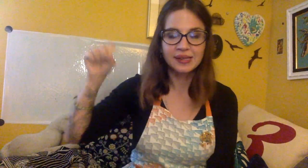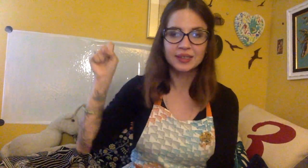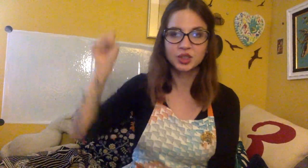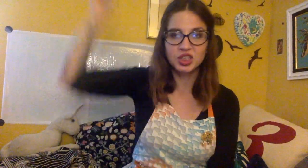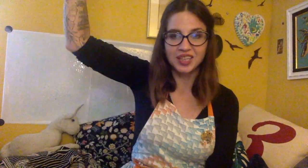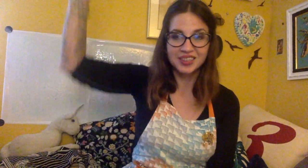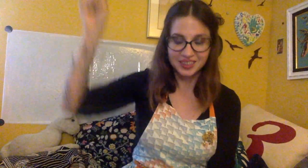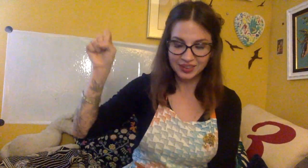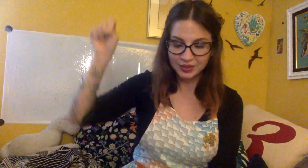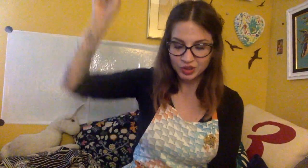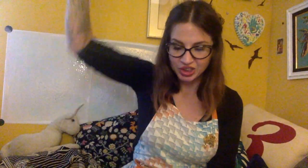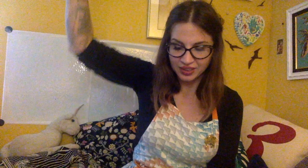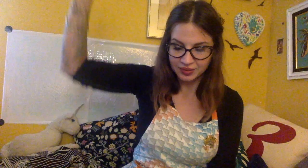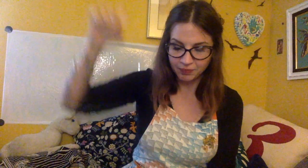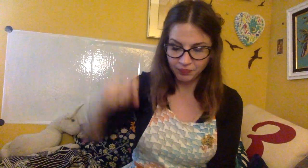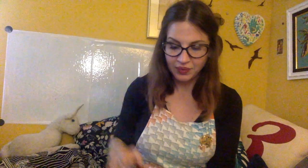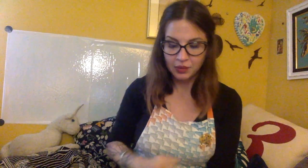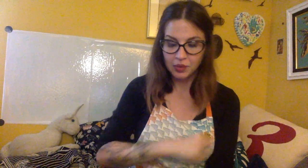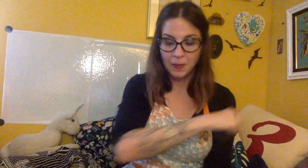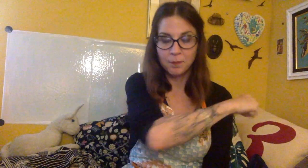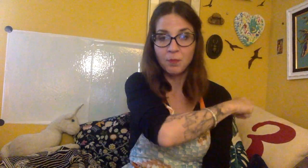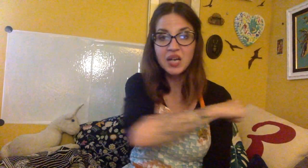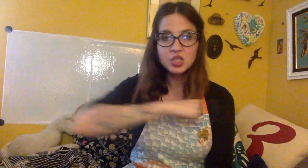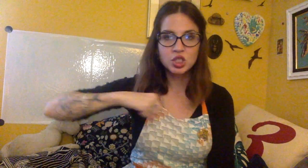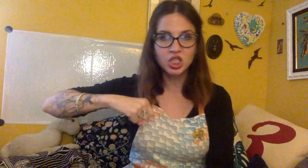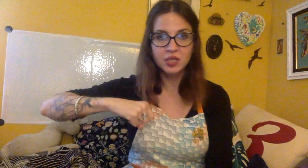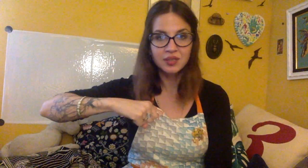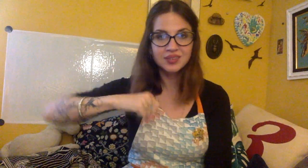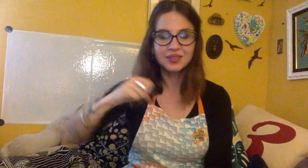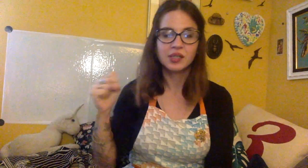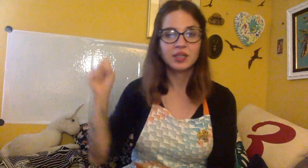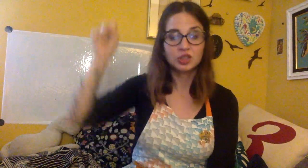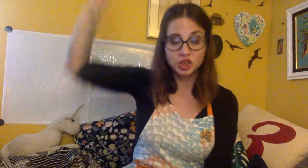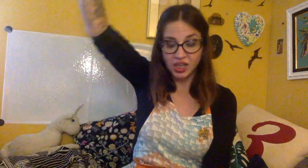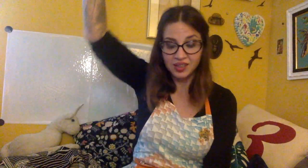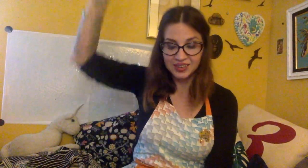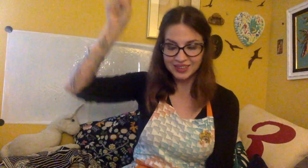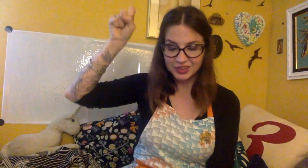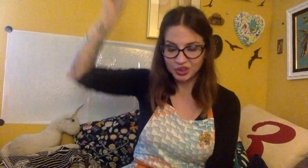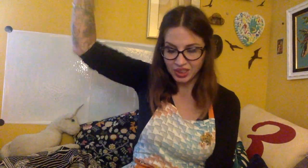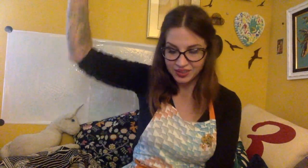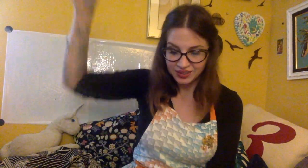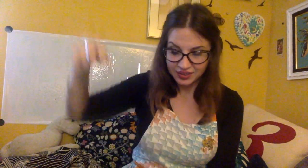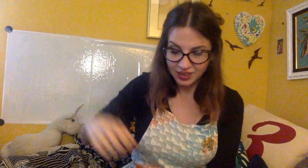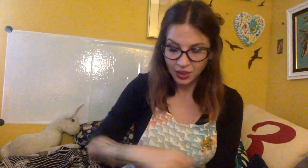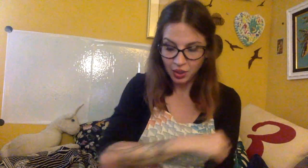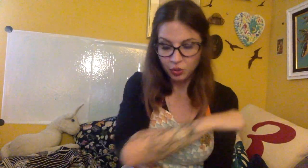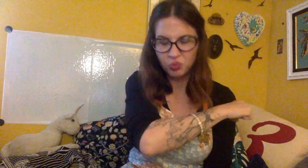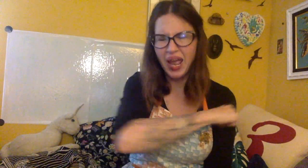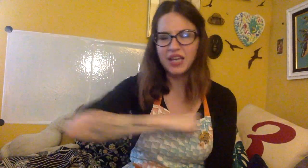Ch. Ch. Munch. Ch. Ch. Rash.